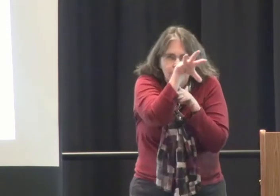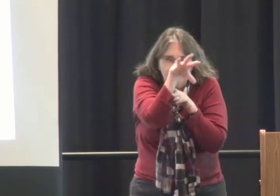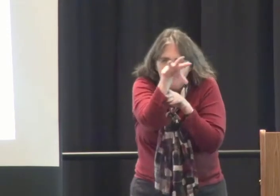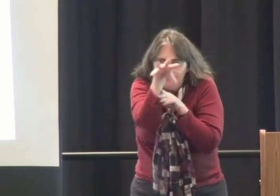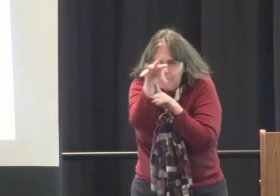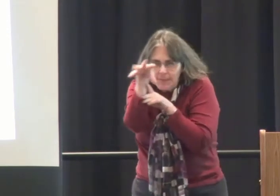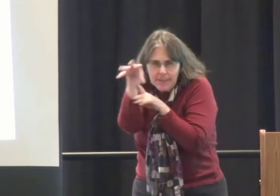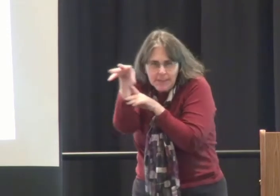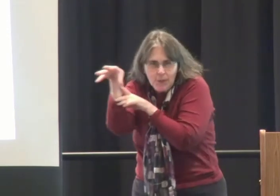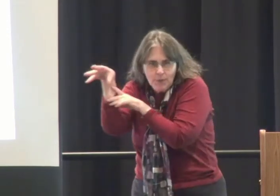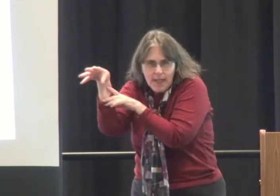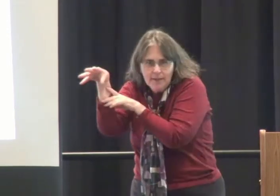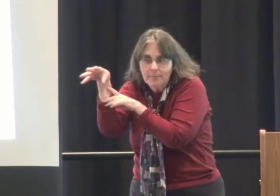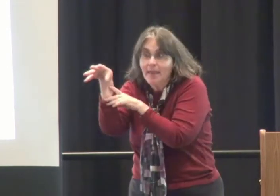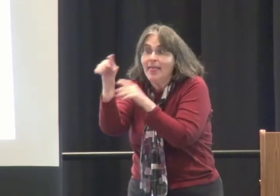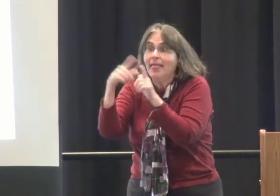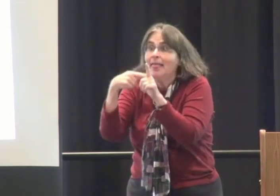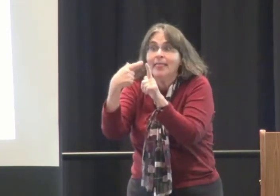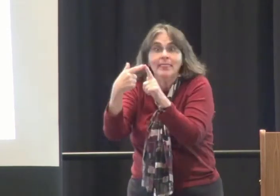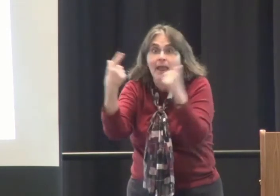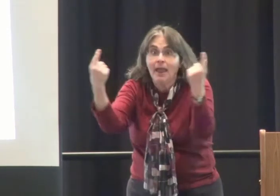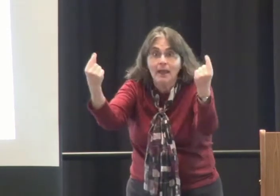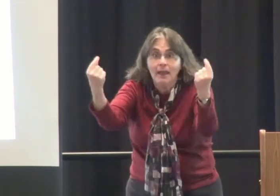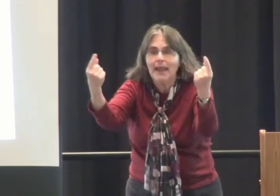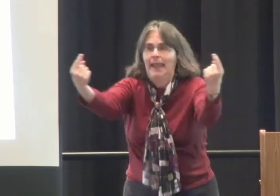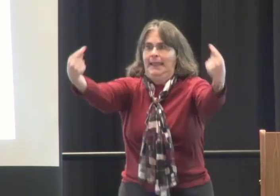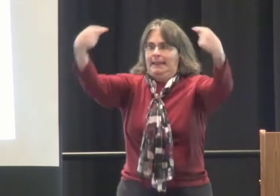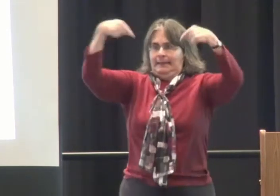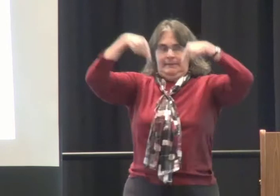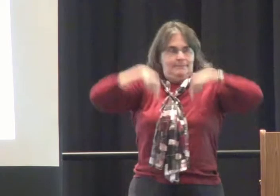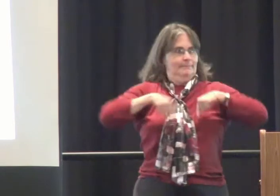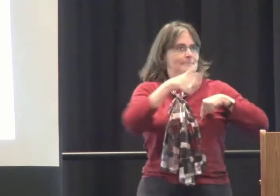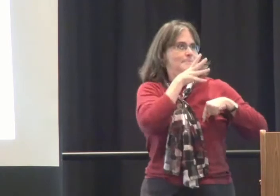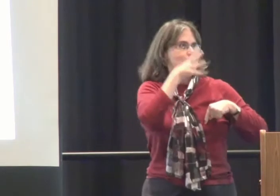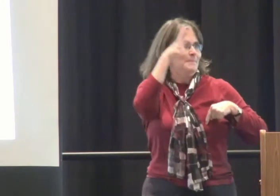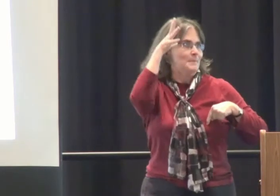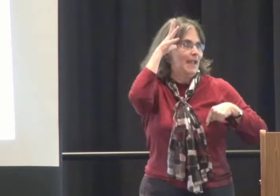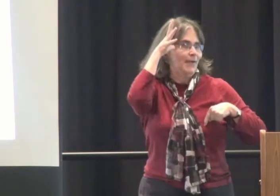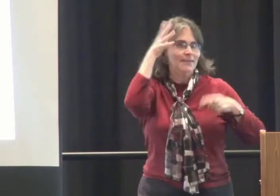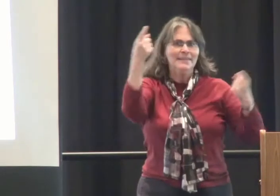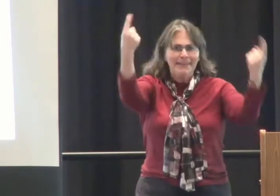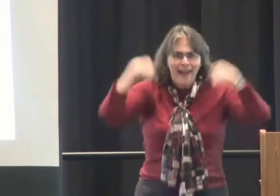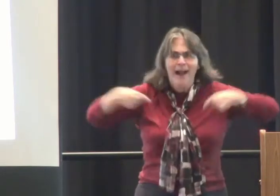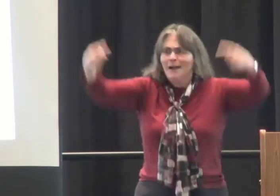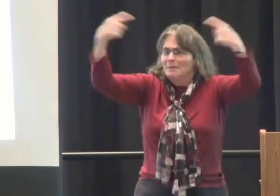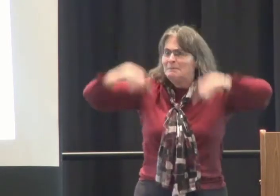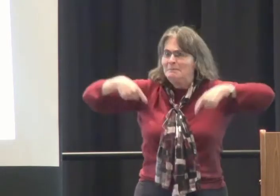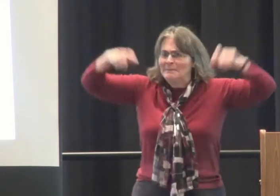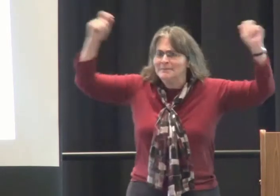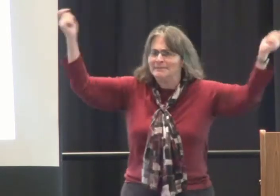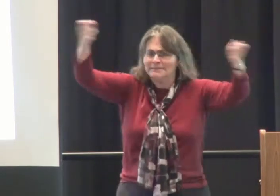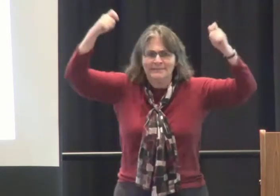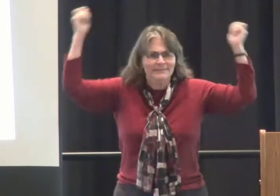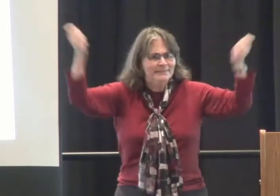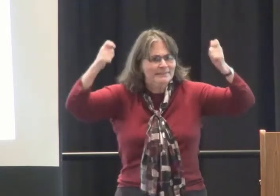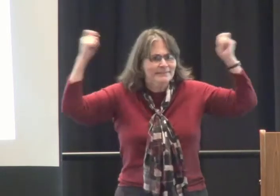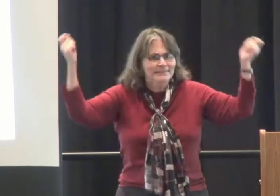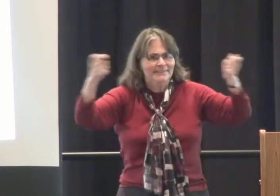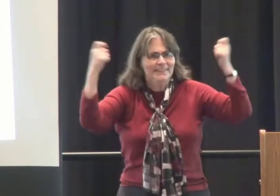activities in her class that videotaped students, and then invite parents to come